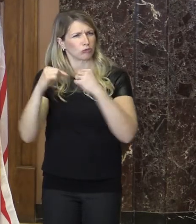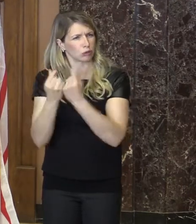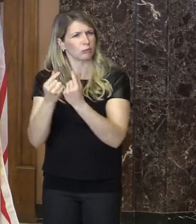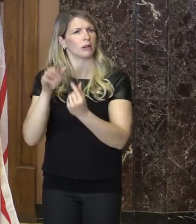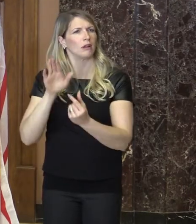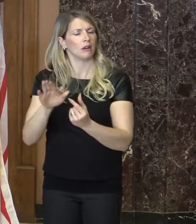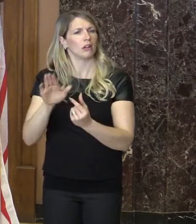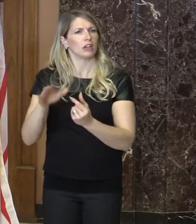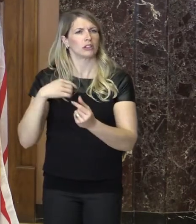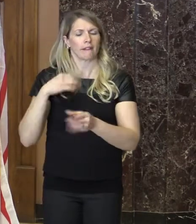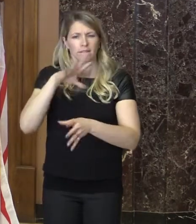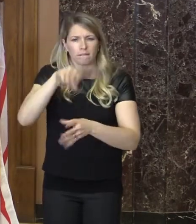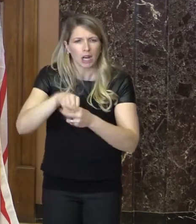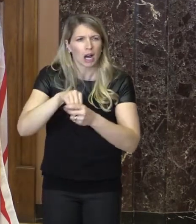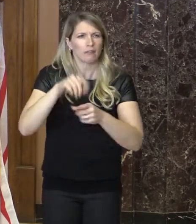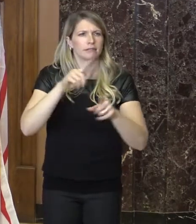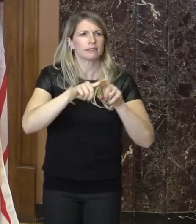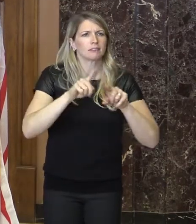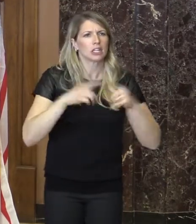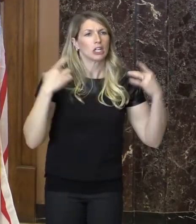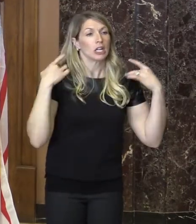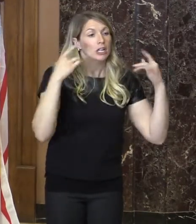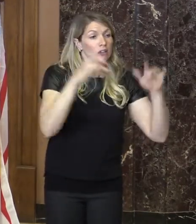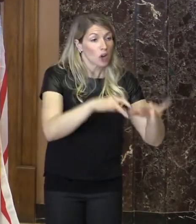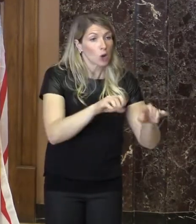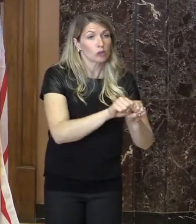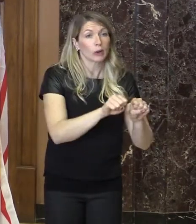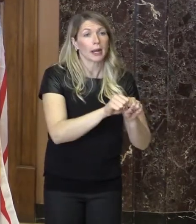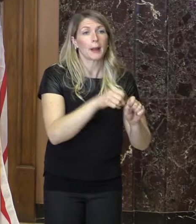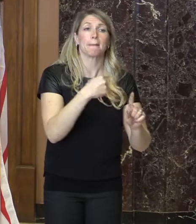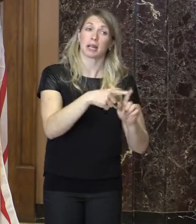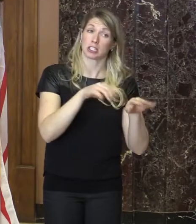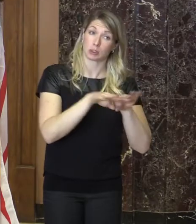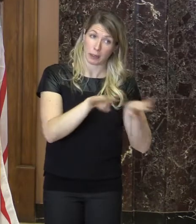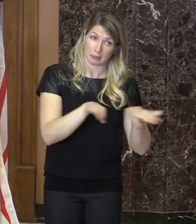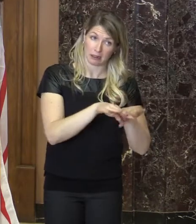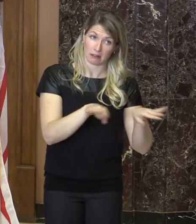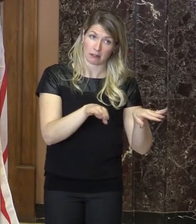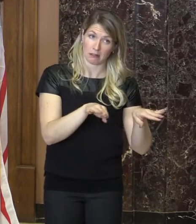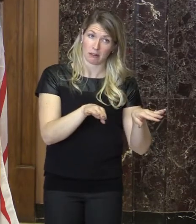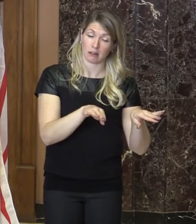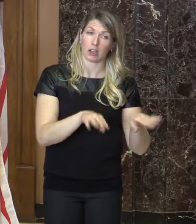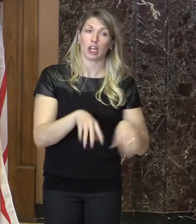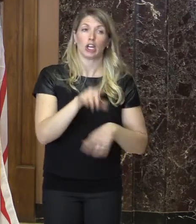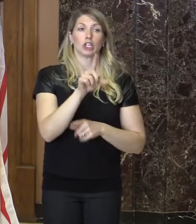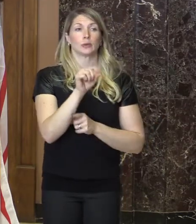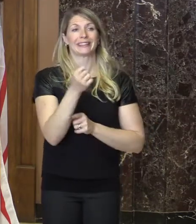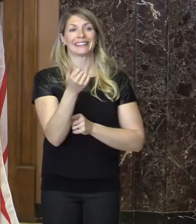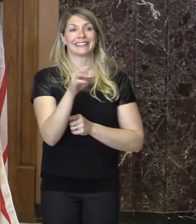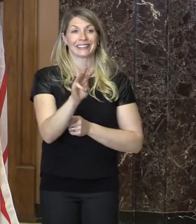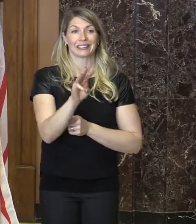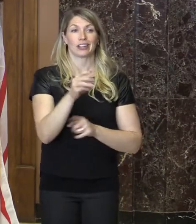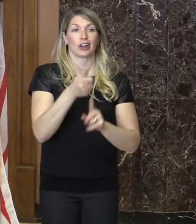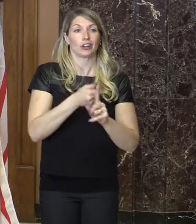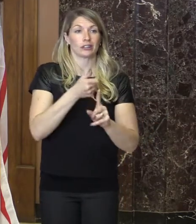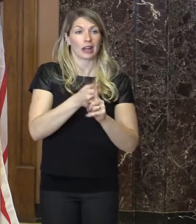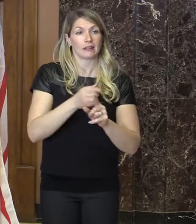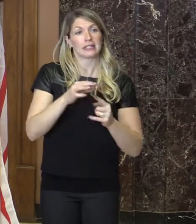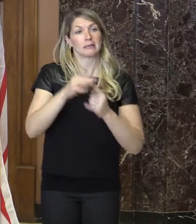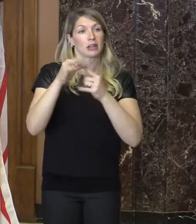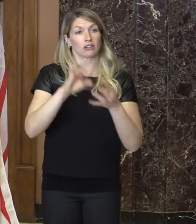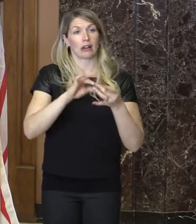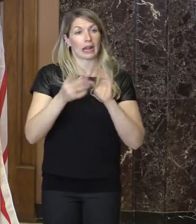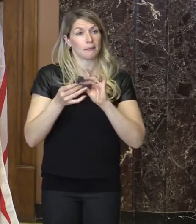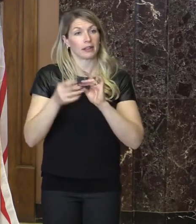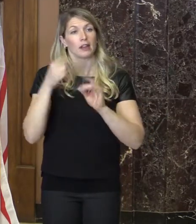participates in athletics, snowshoeing and swimming. Sandra competed at the 2016 Special Olympics National